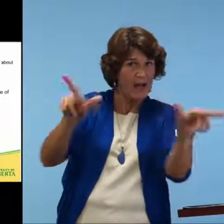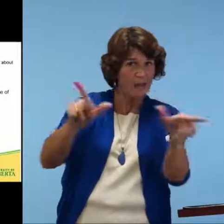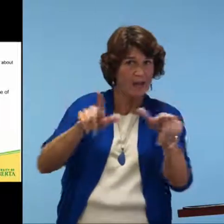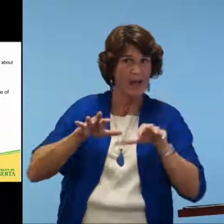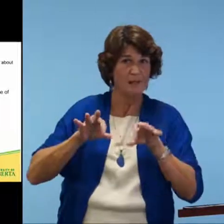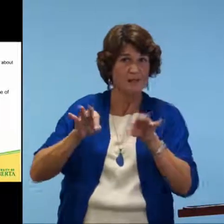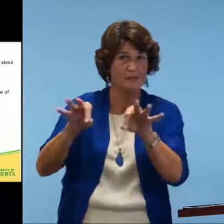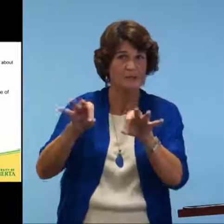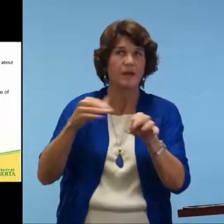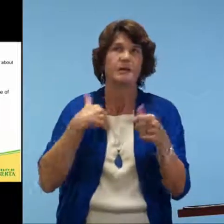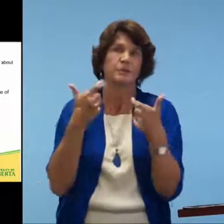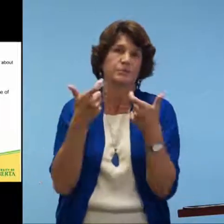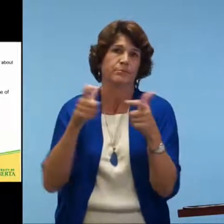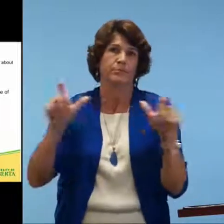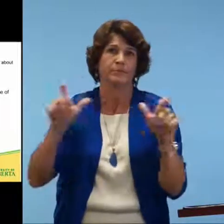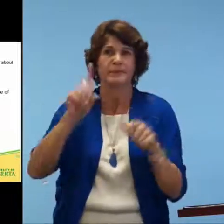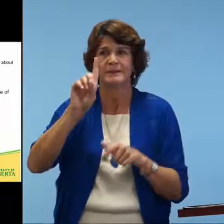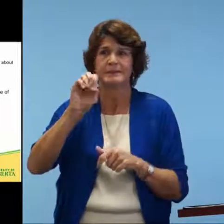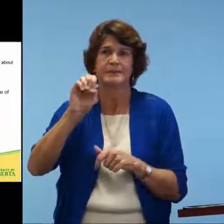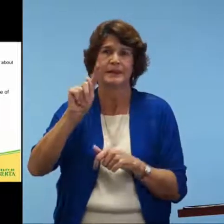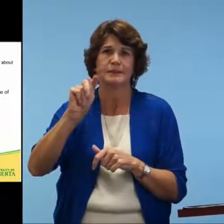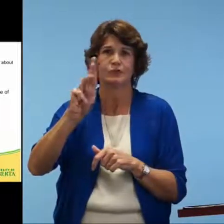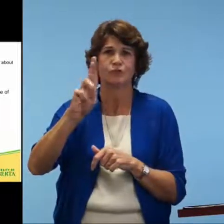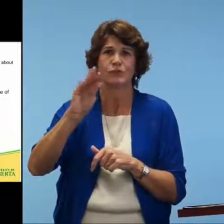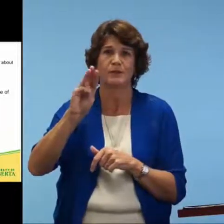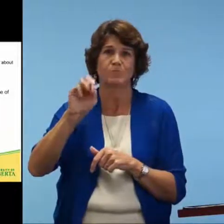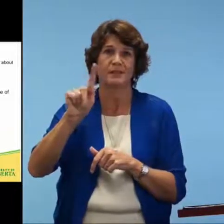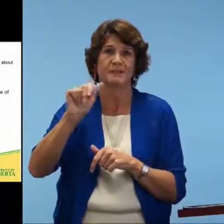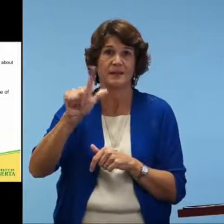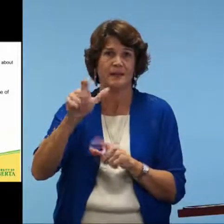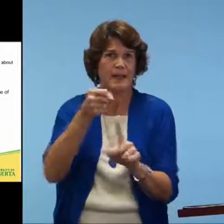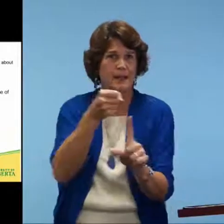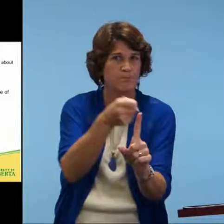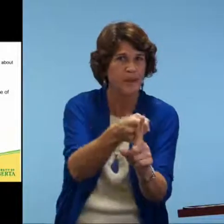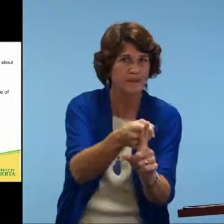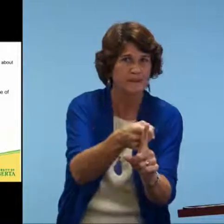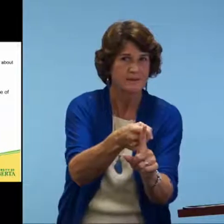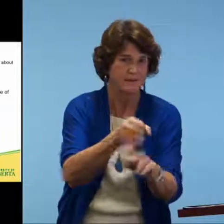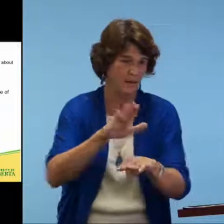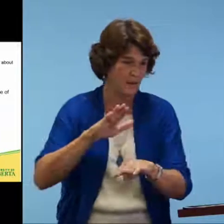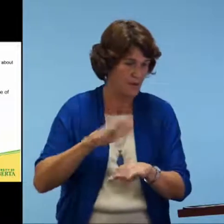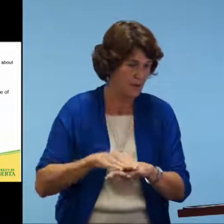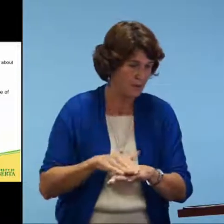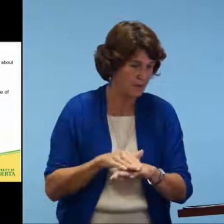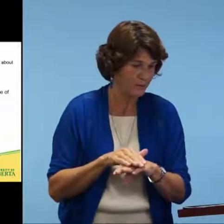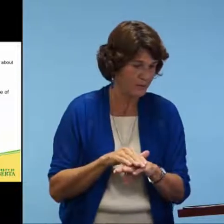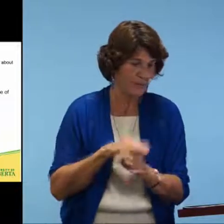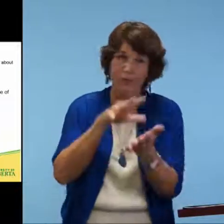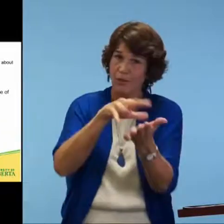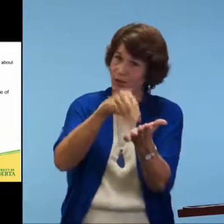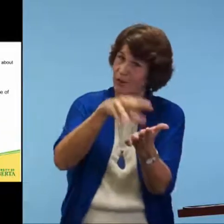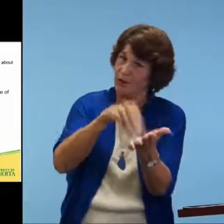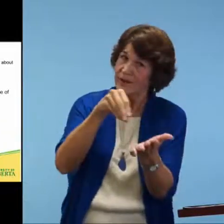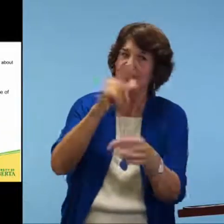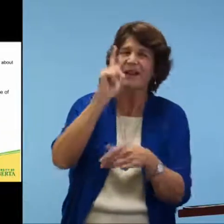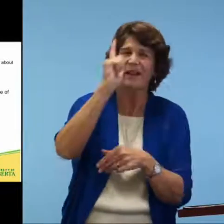When we look at a delay in first language acquisition, we know that that has a detrimental impact on e